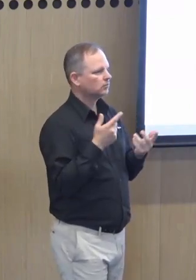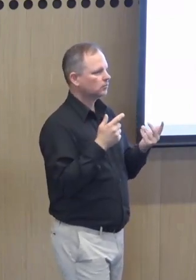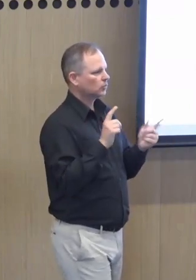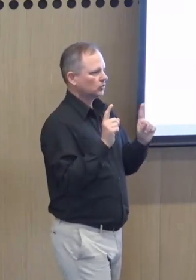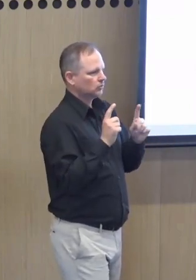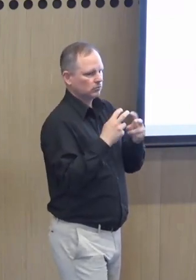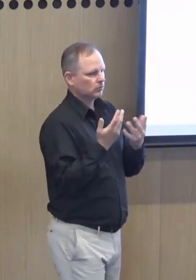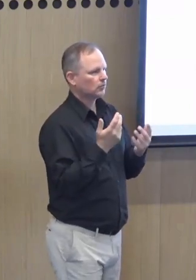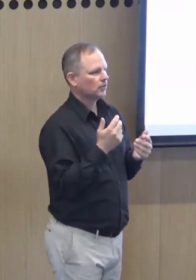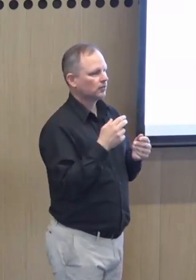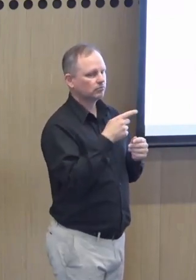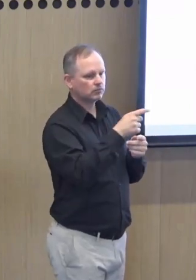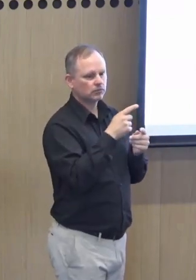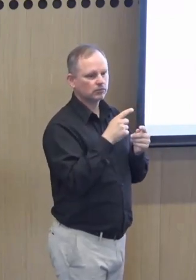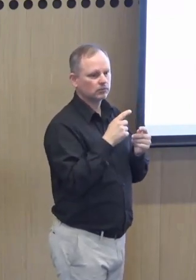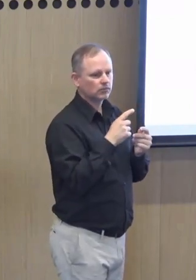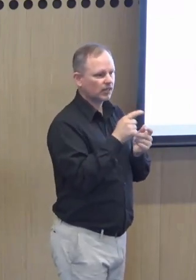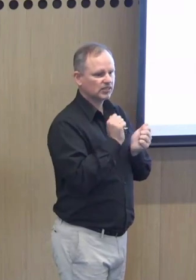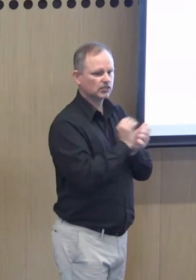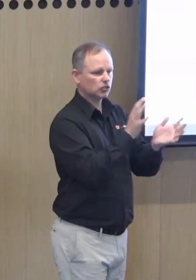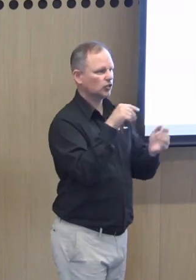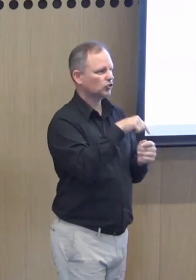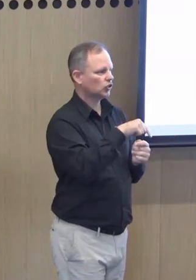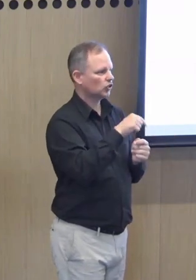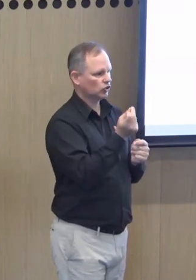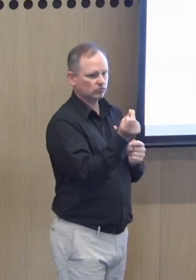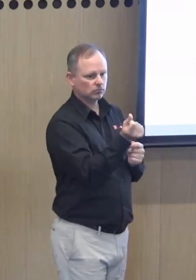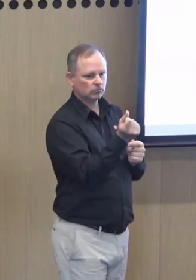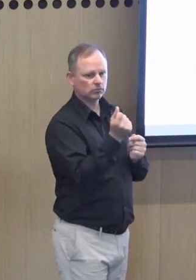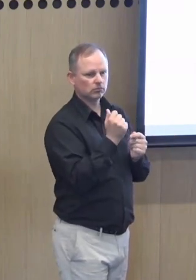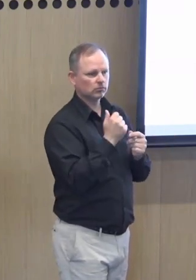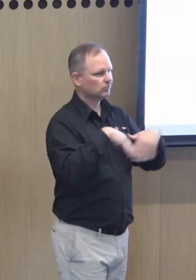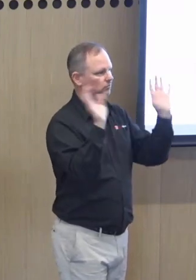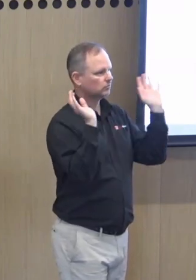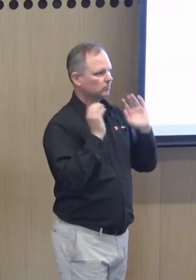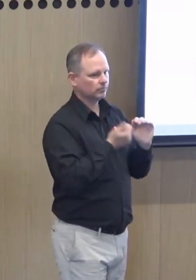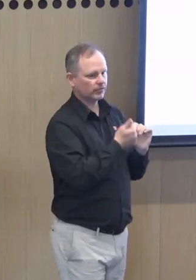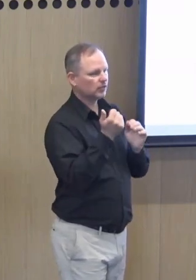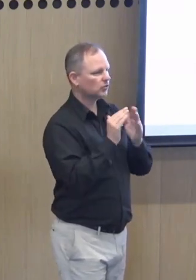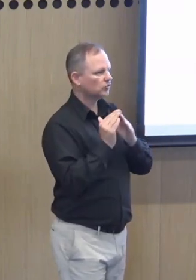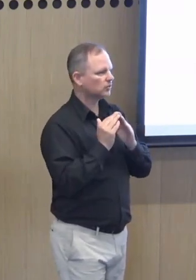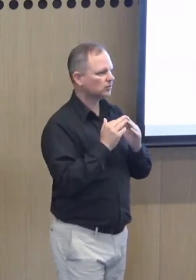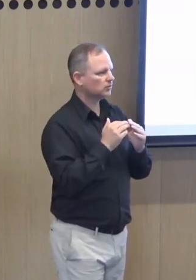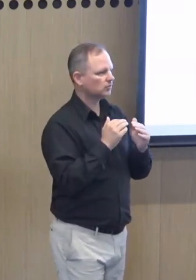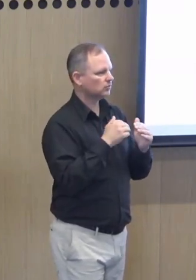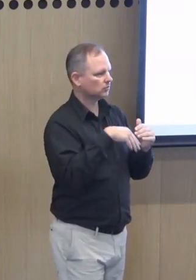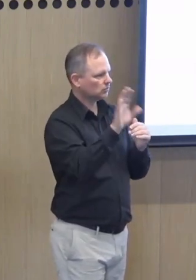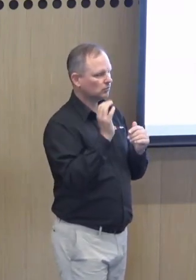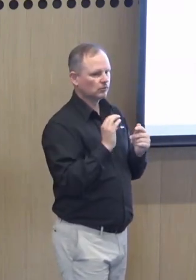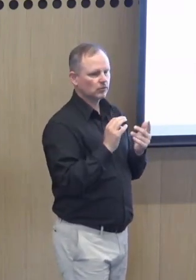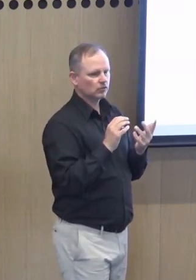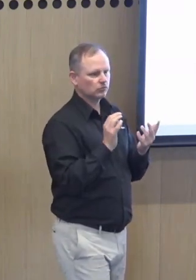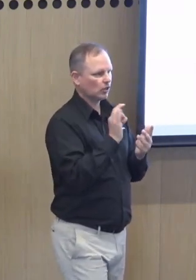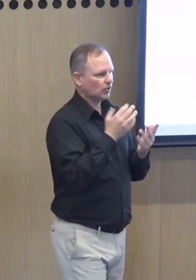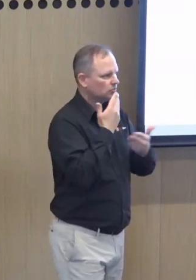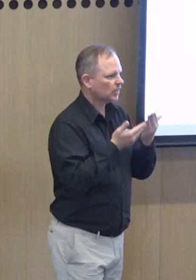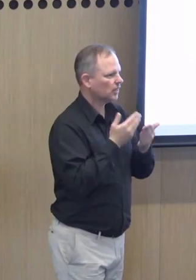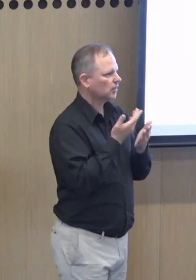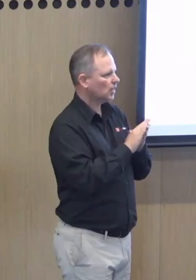I think this slide shows it quite clearly. And so generally what happens is